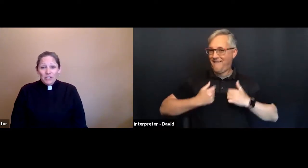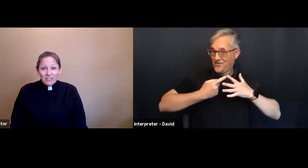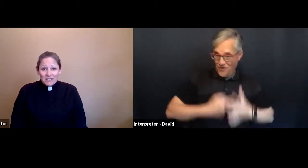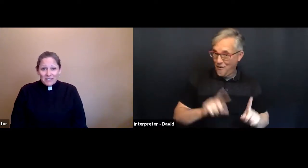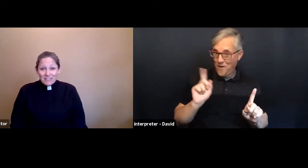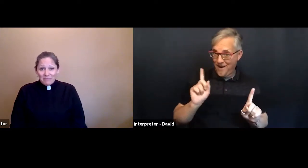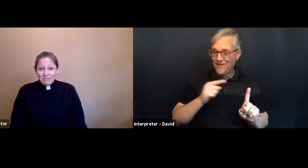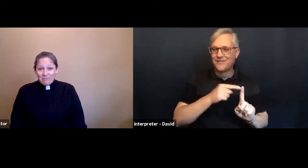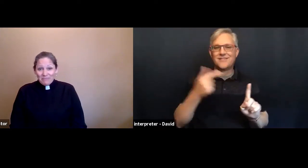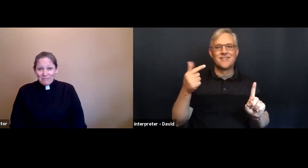Genesis.